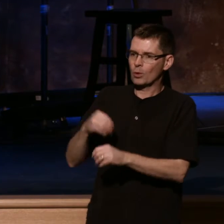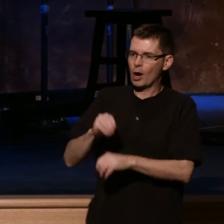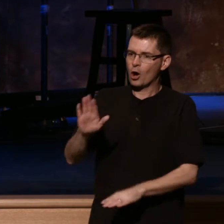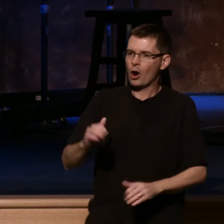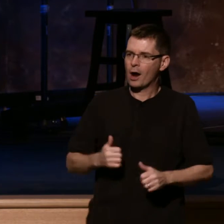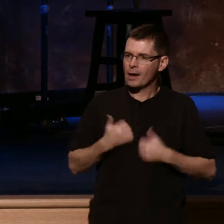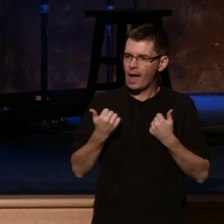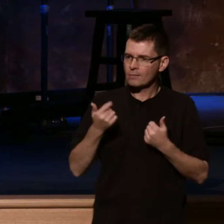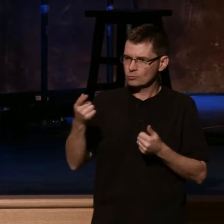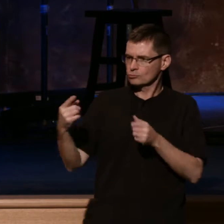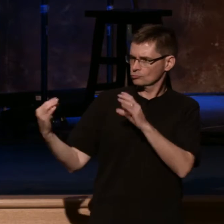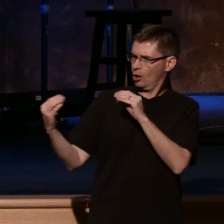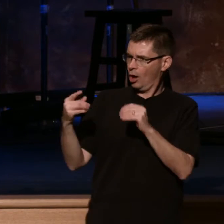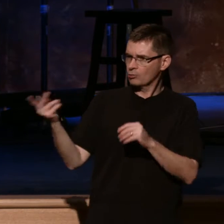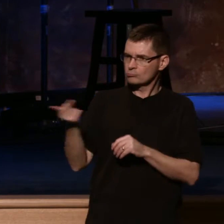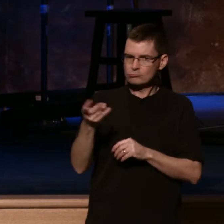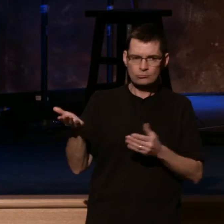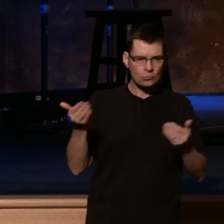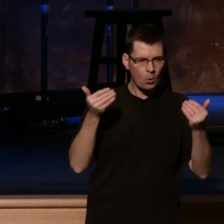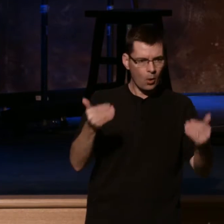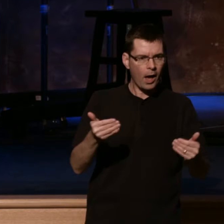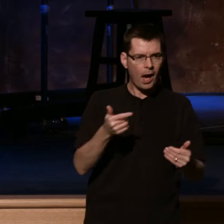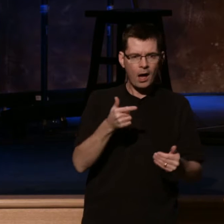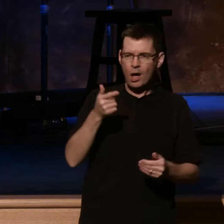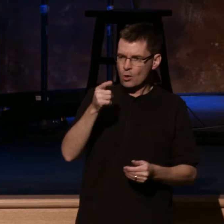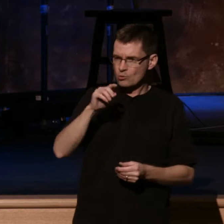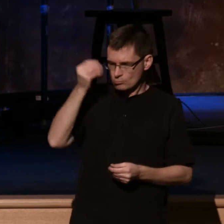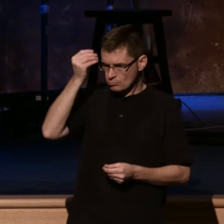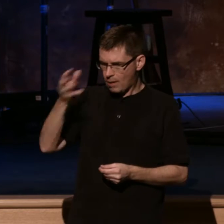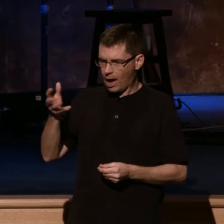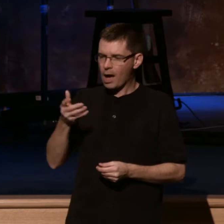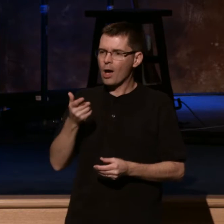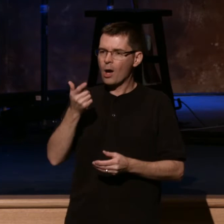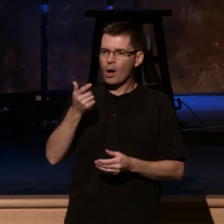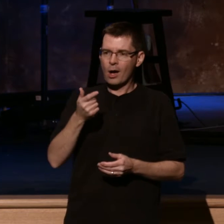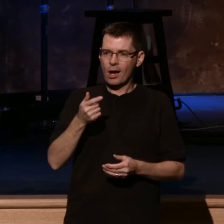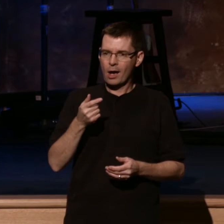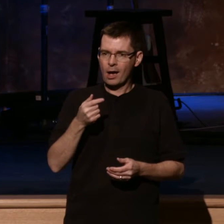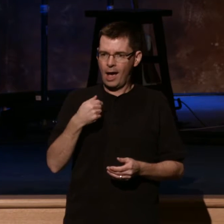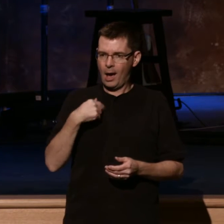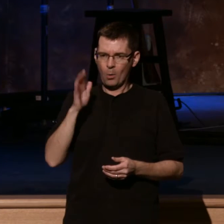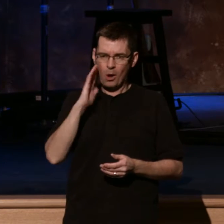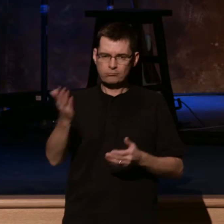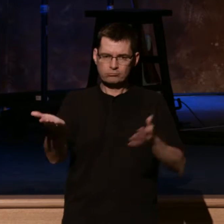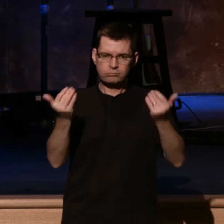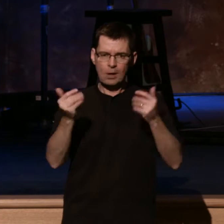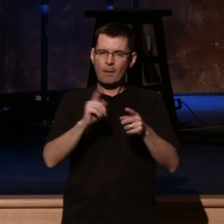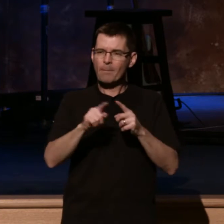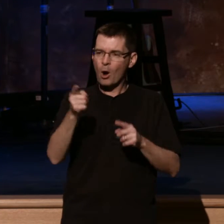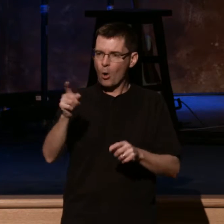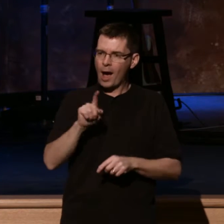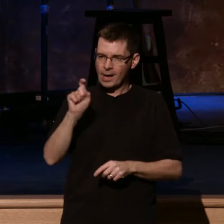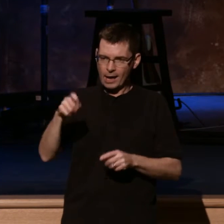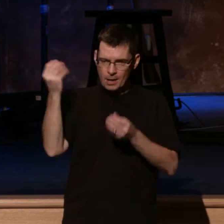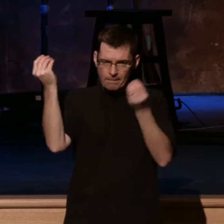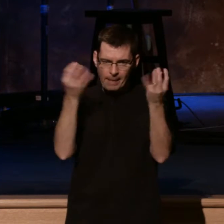Just turn to someone. Tell them, God has restored. Go ahead. You can talk to each other. It's all right. I'll bring you back in a minute. What has God restored in your life?